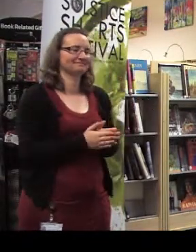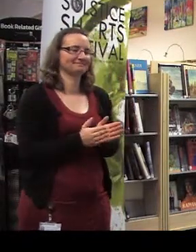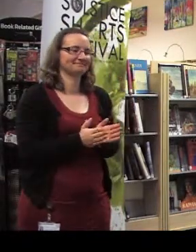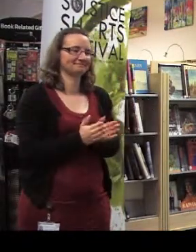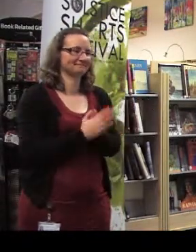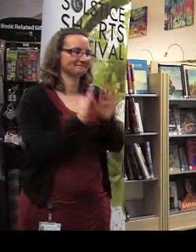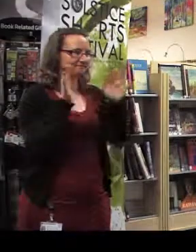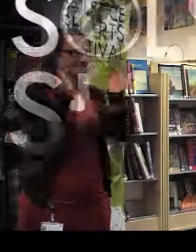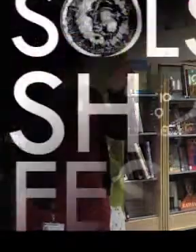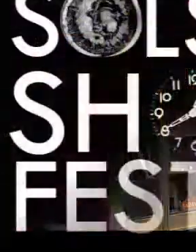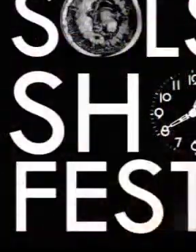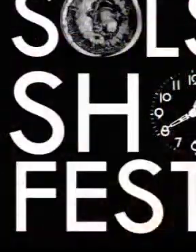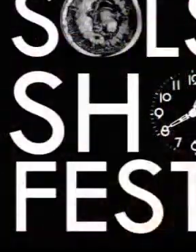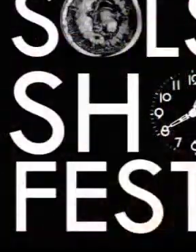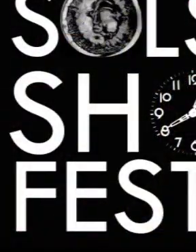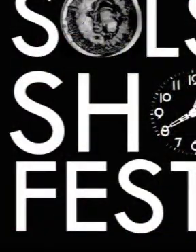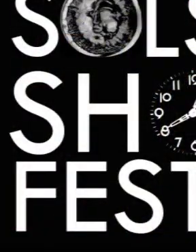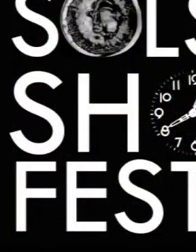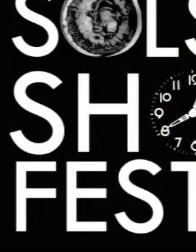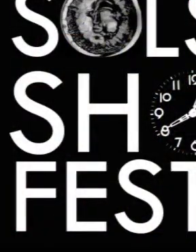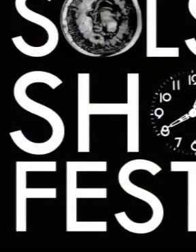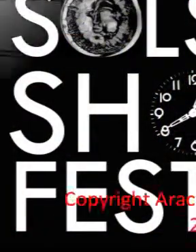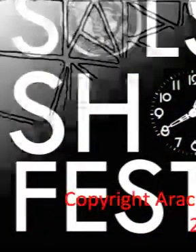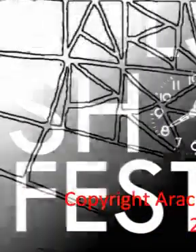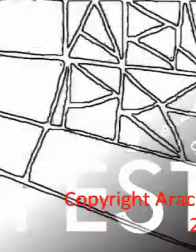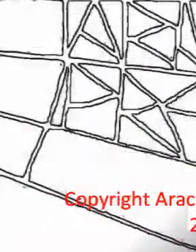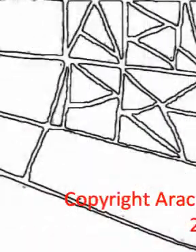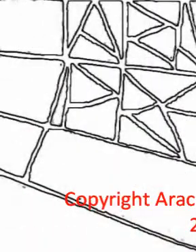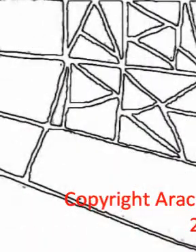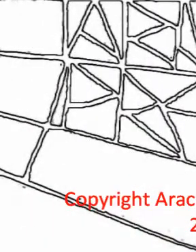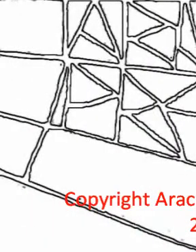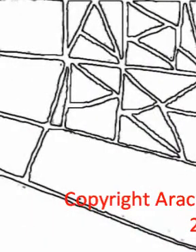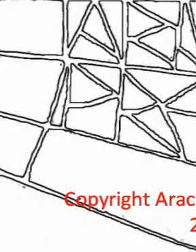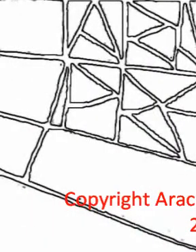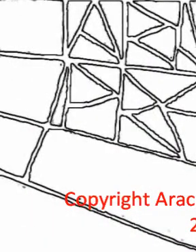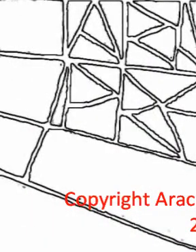I cannot am who you are